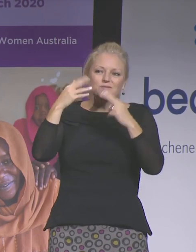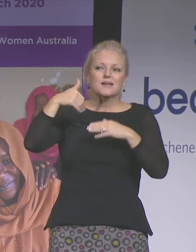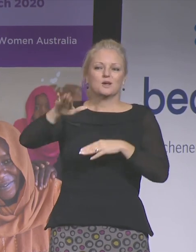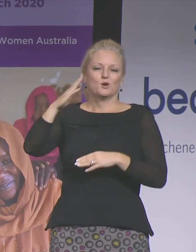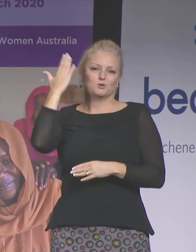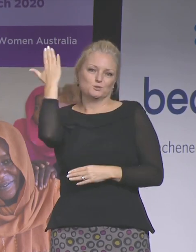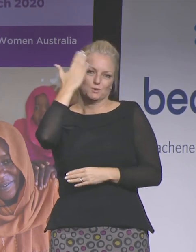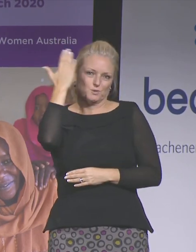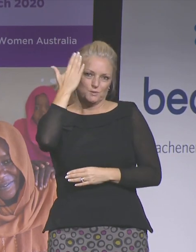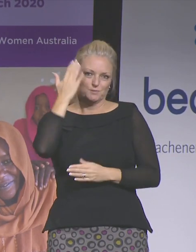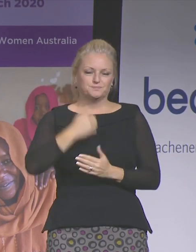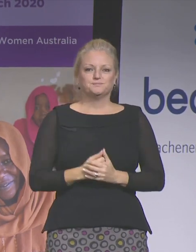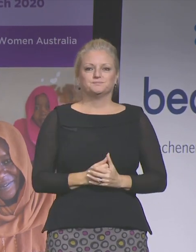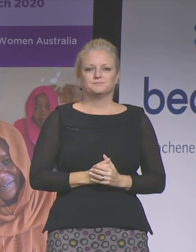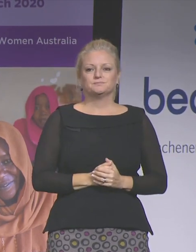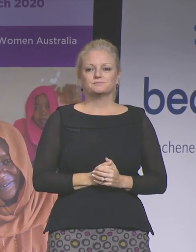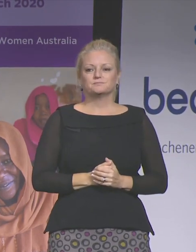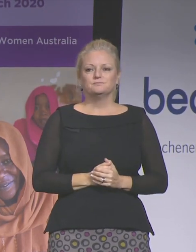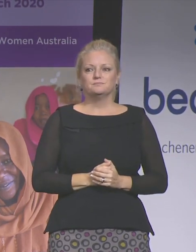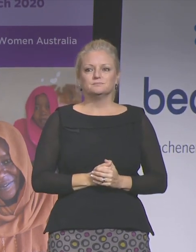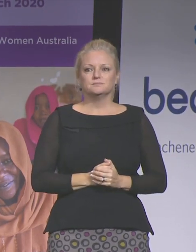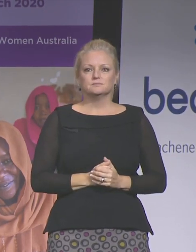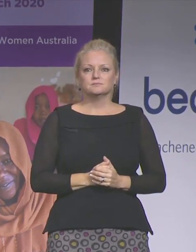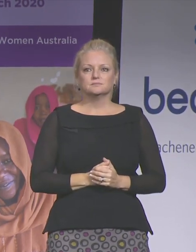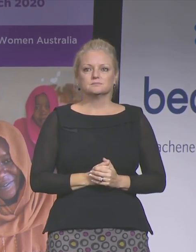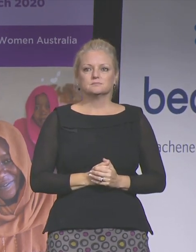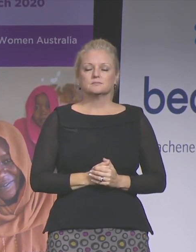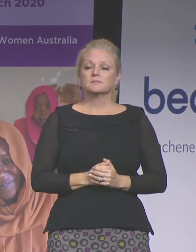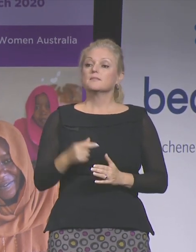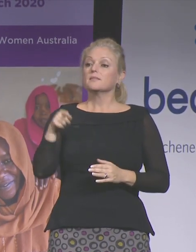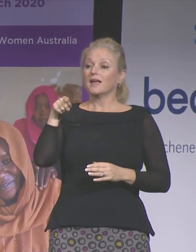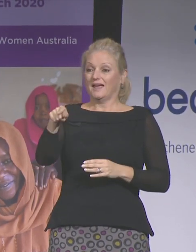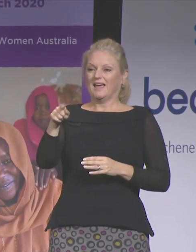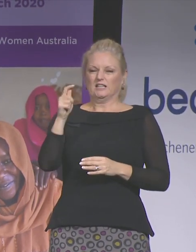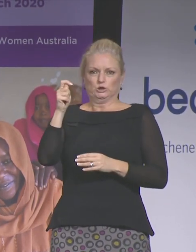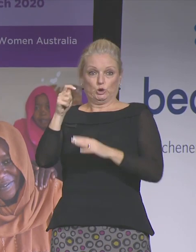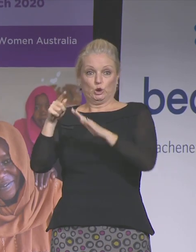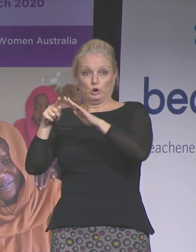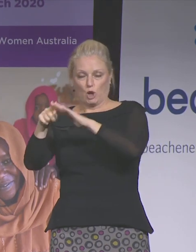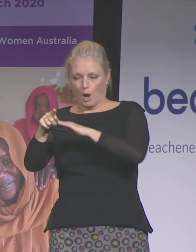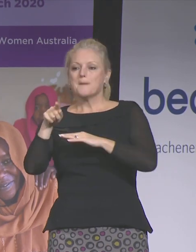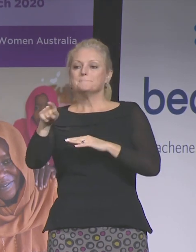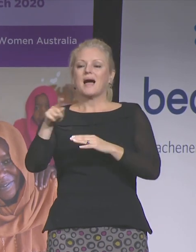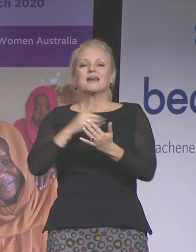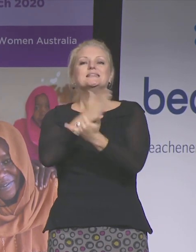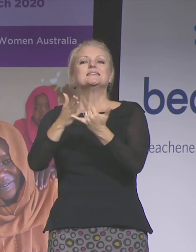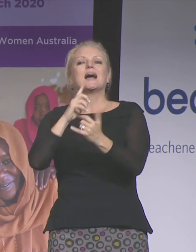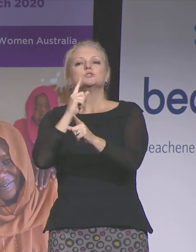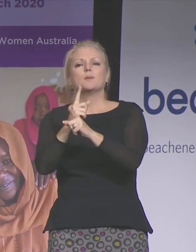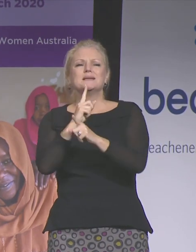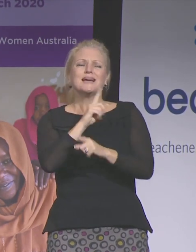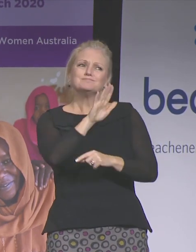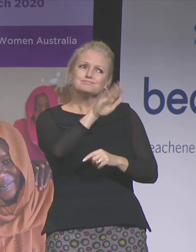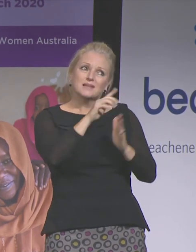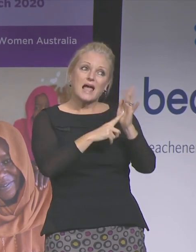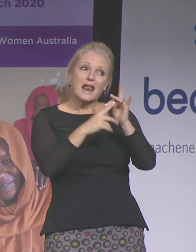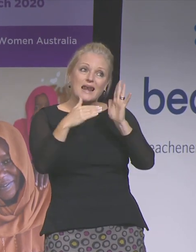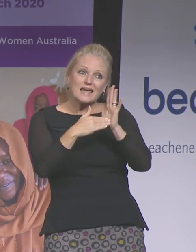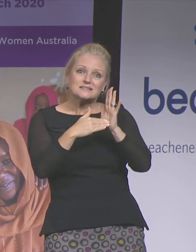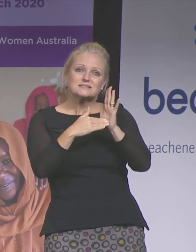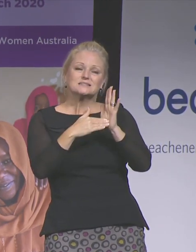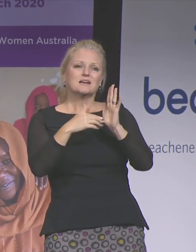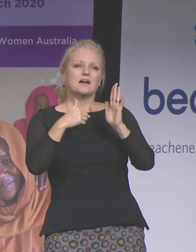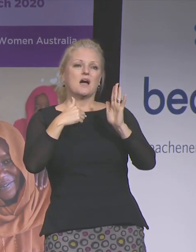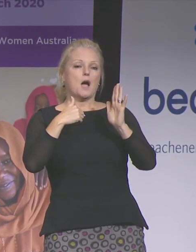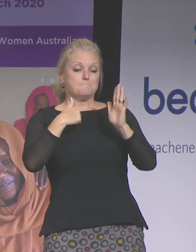education. And then as he was turning to leave, he said to me, and after all, Liz, what future do I